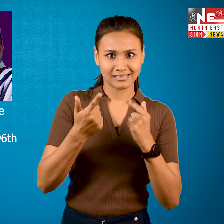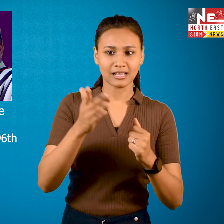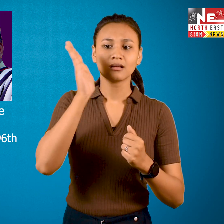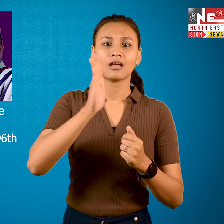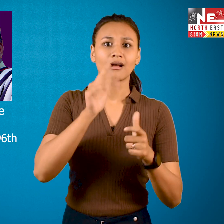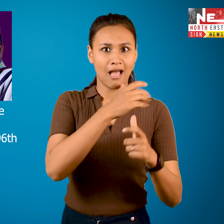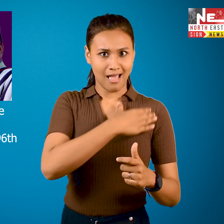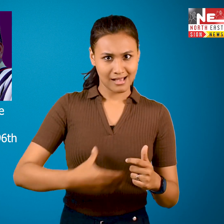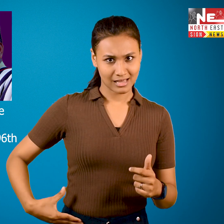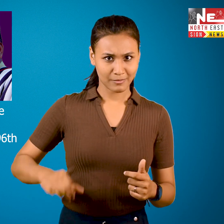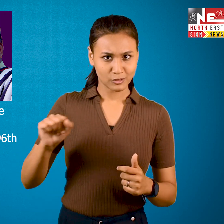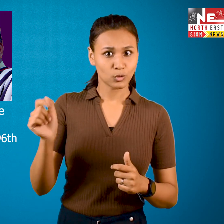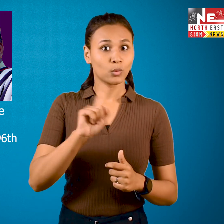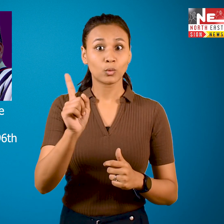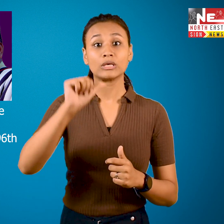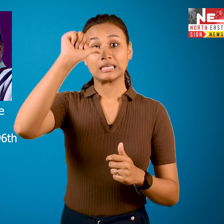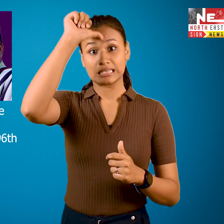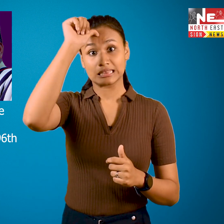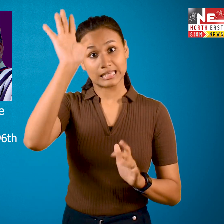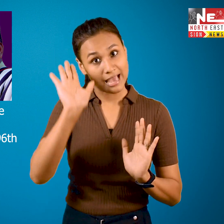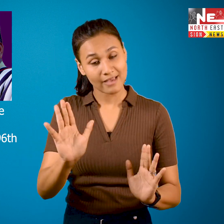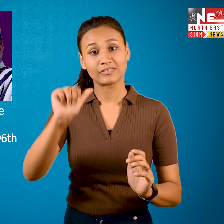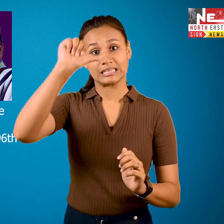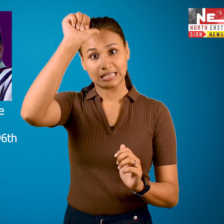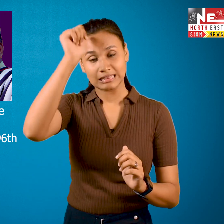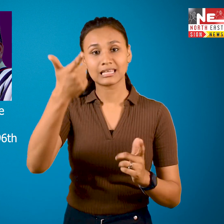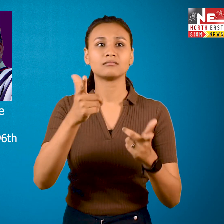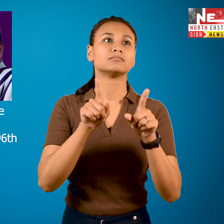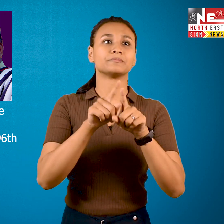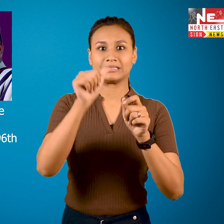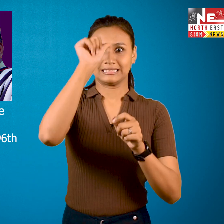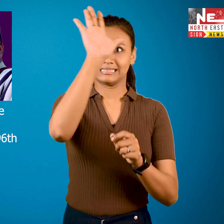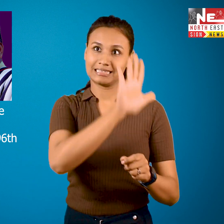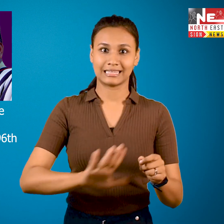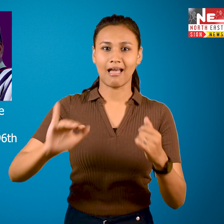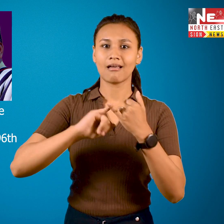His musical acumen was also praised abroad in many countries.